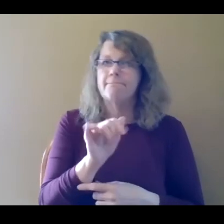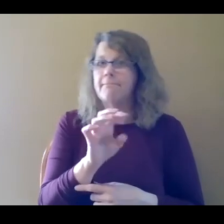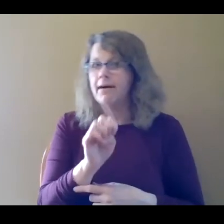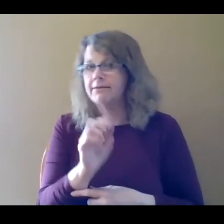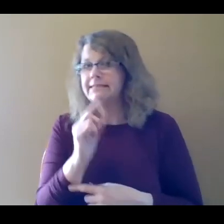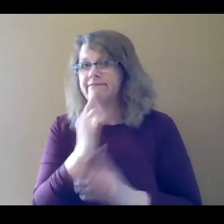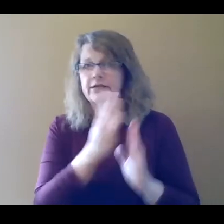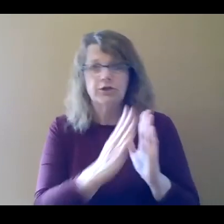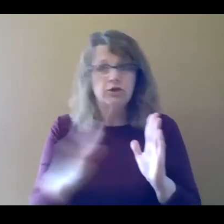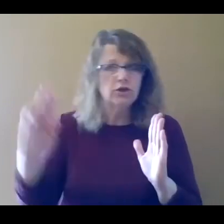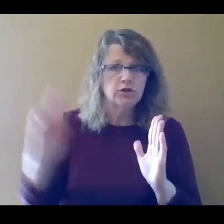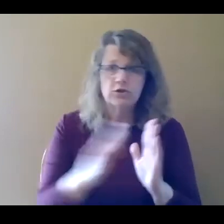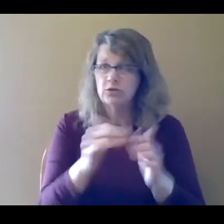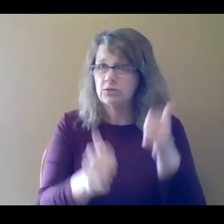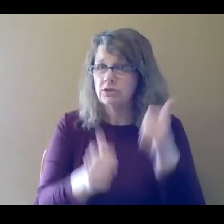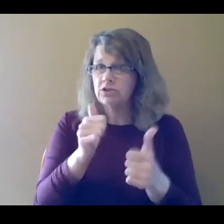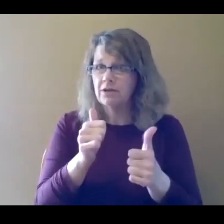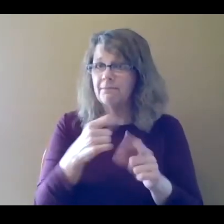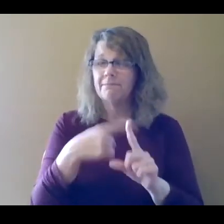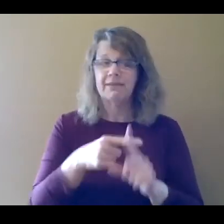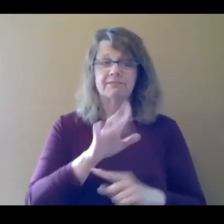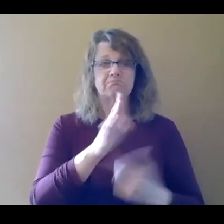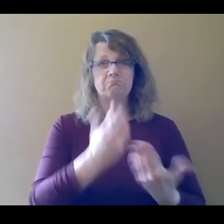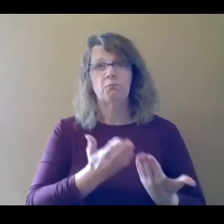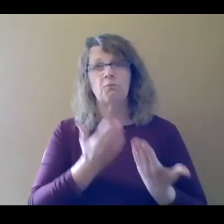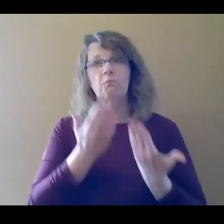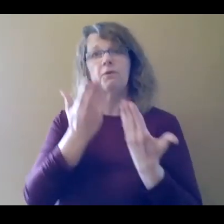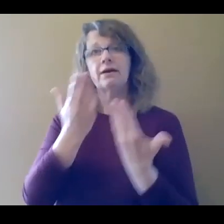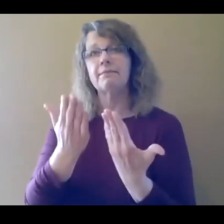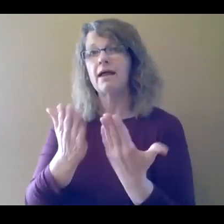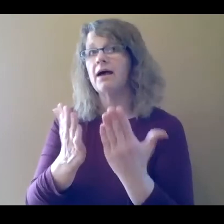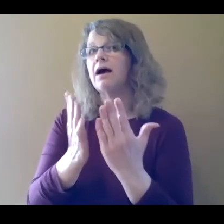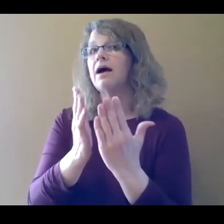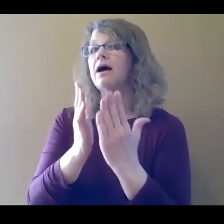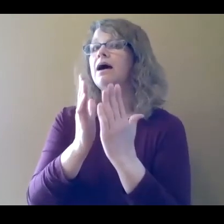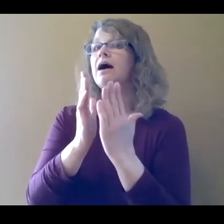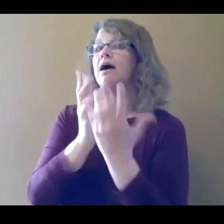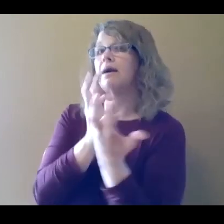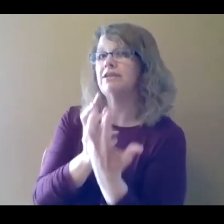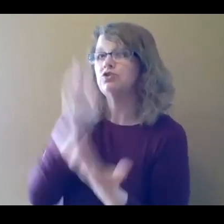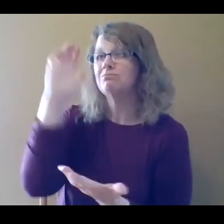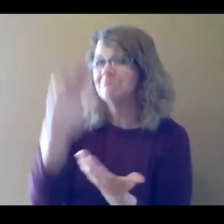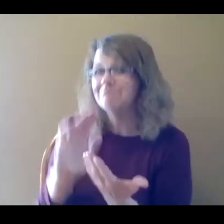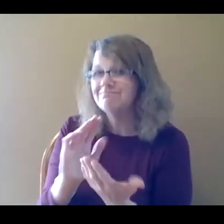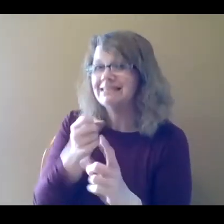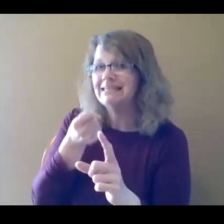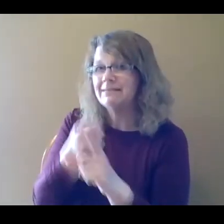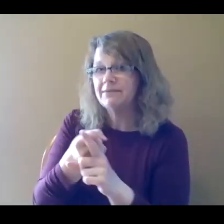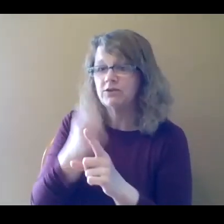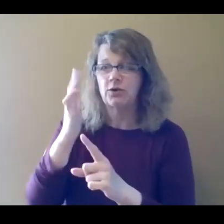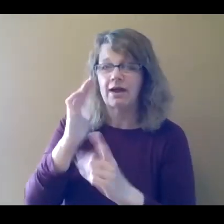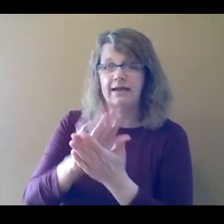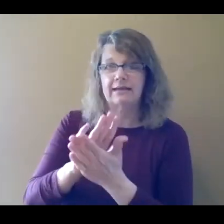or severe, and the recommended accommodations to minimize the impact of the condition on academic progress.